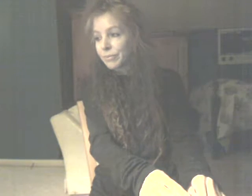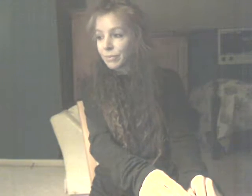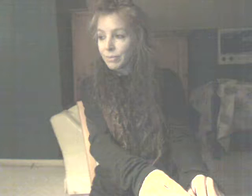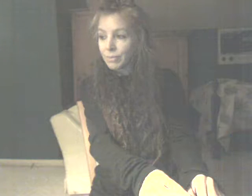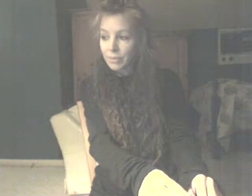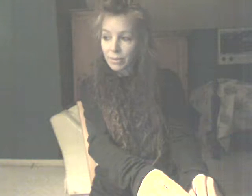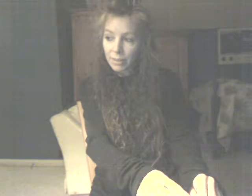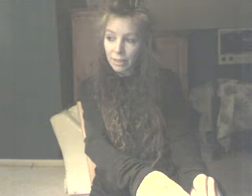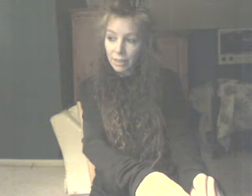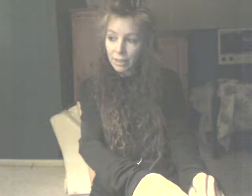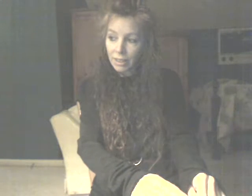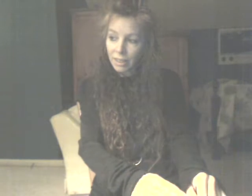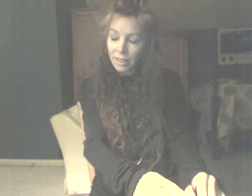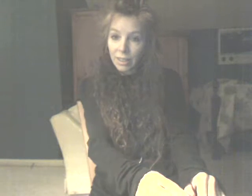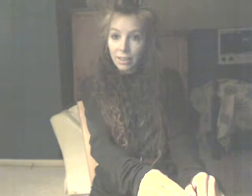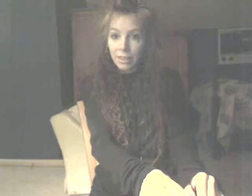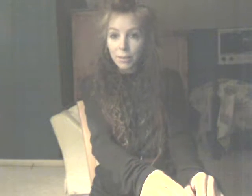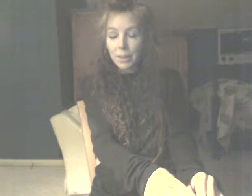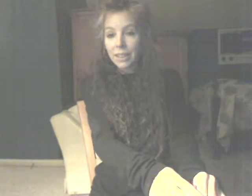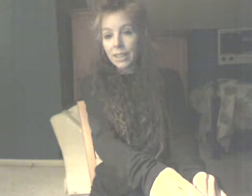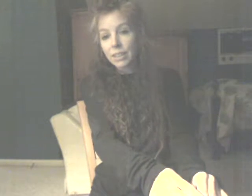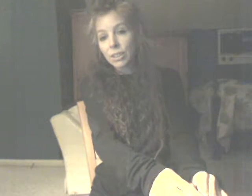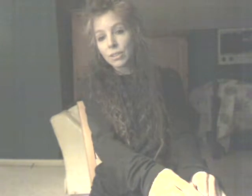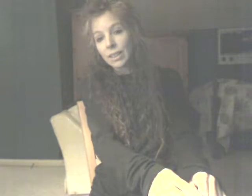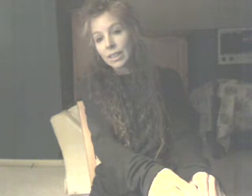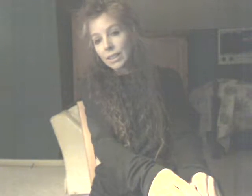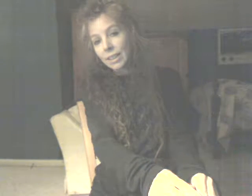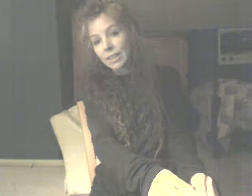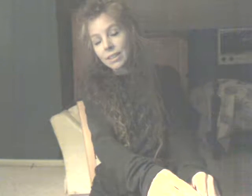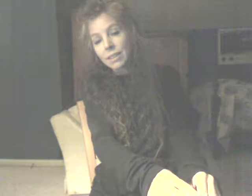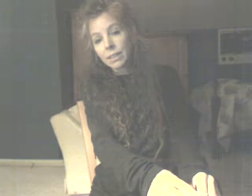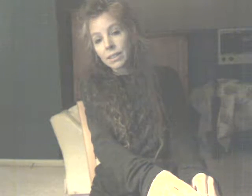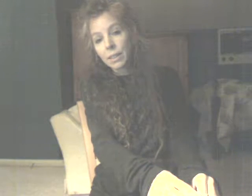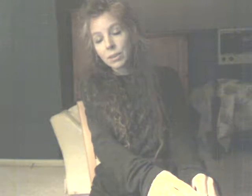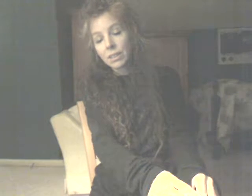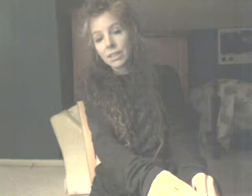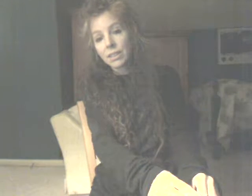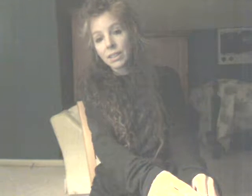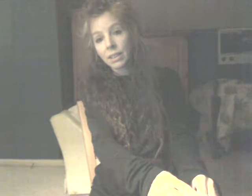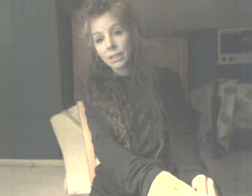oh my gosh, I can't dare, I would not dare